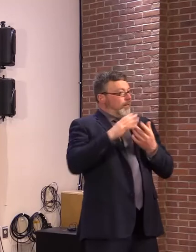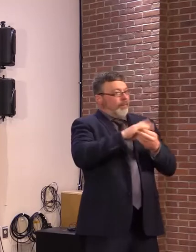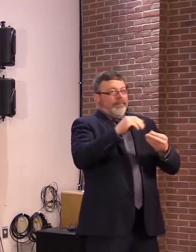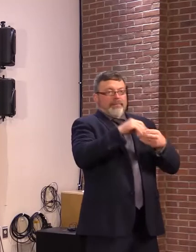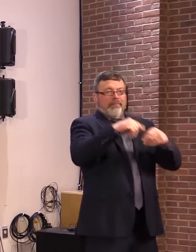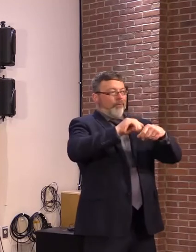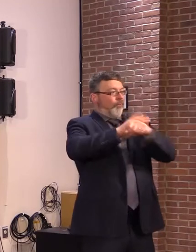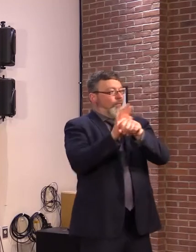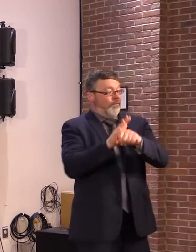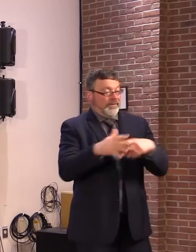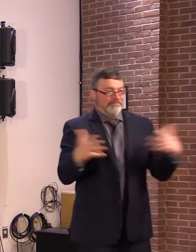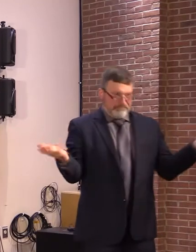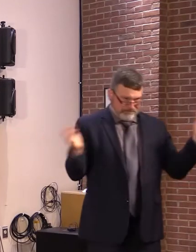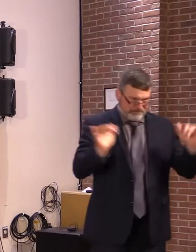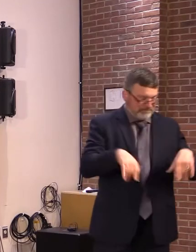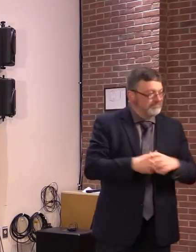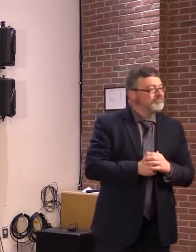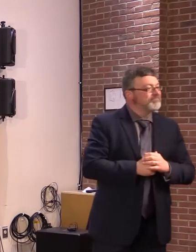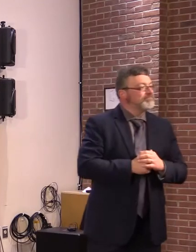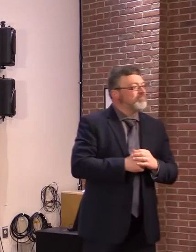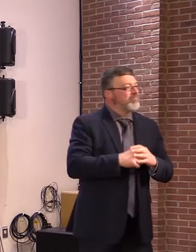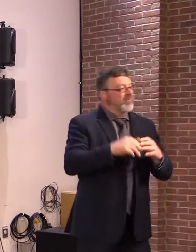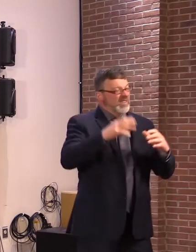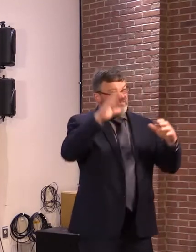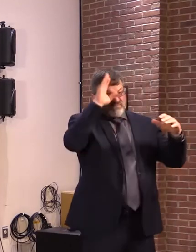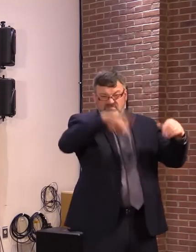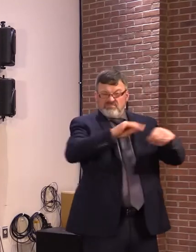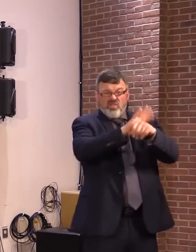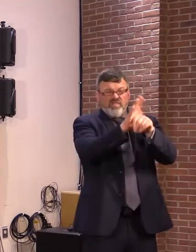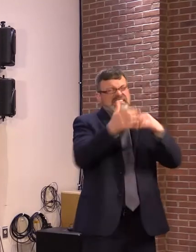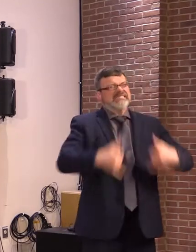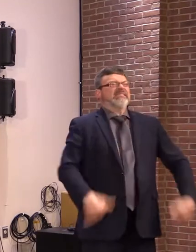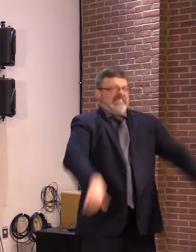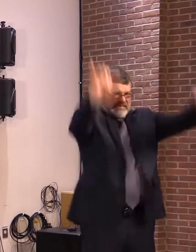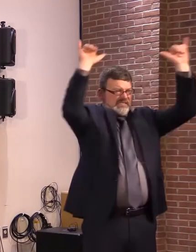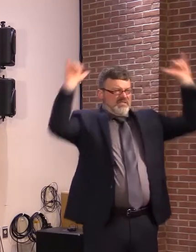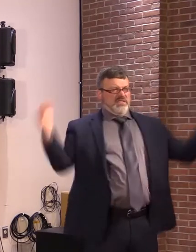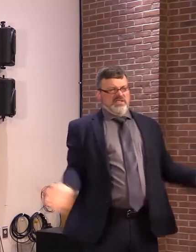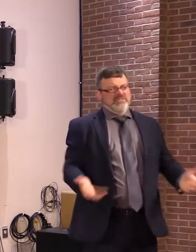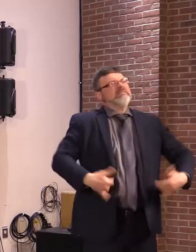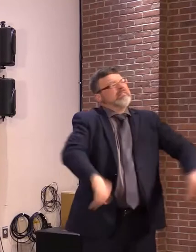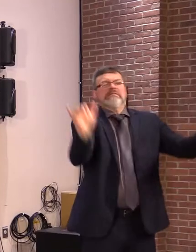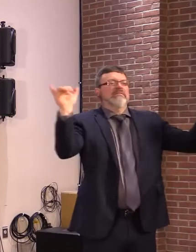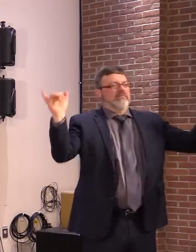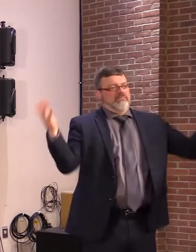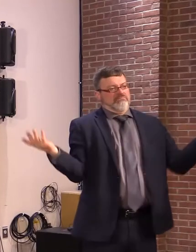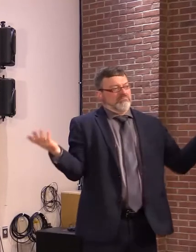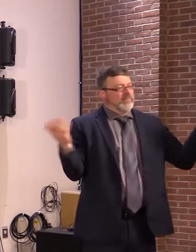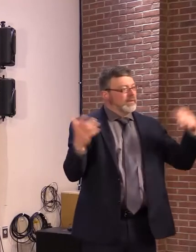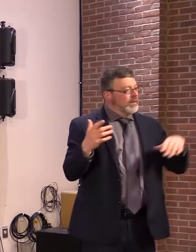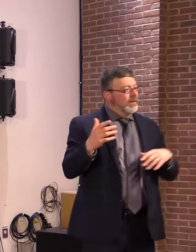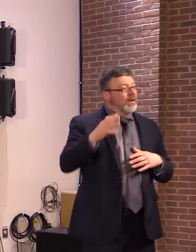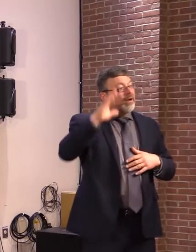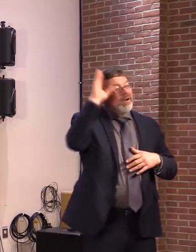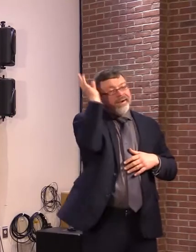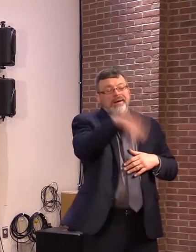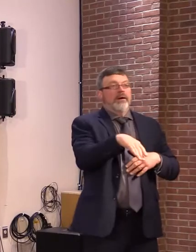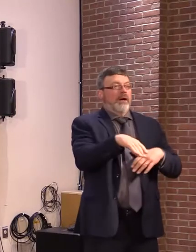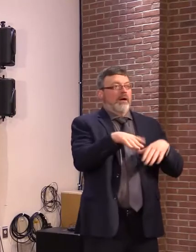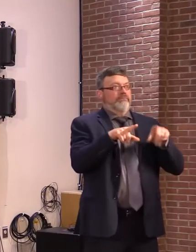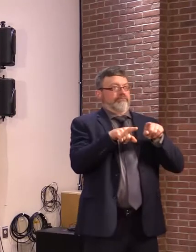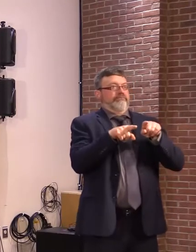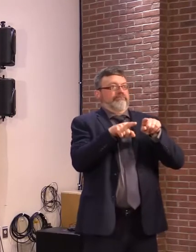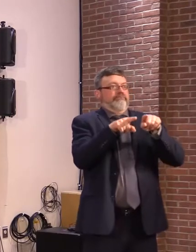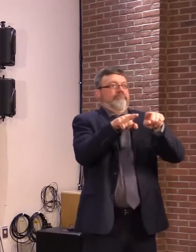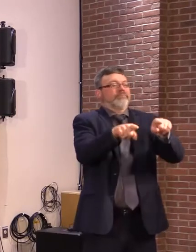As we know, COVID-19 is still with us. And just like many other viruses, we as human beings have to endure.